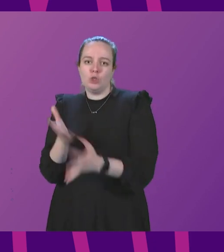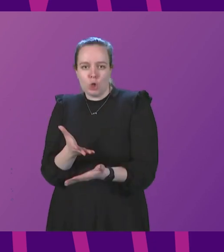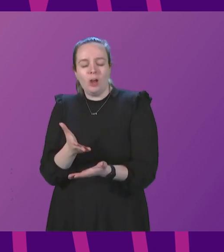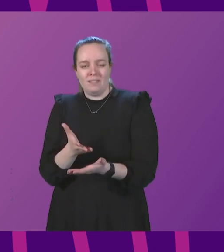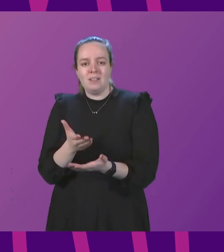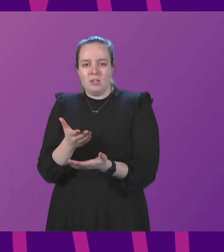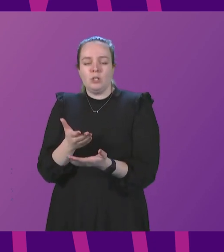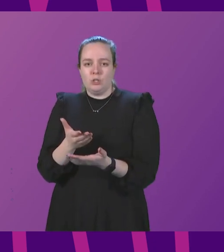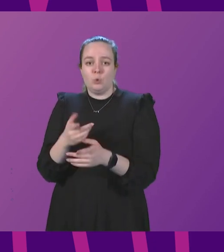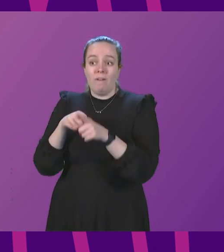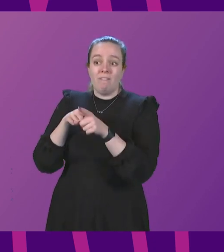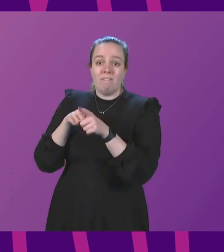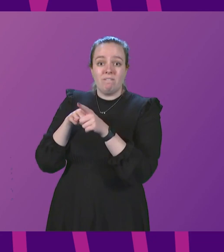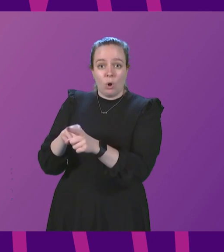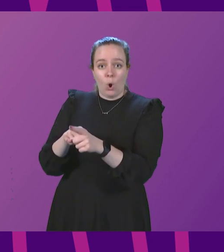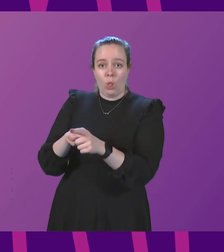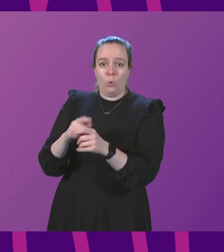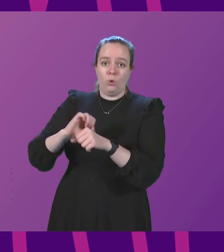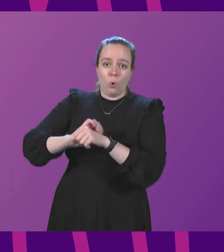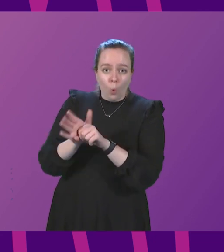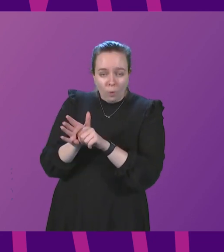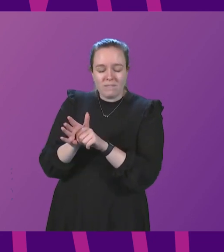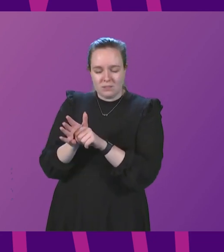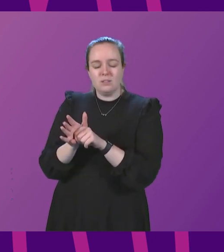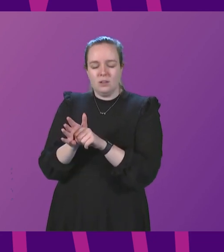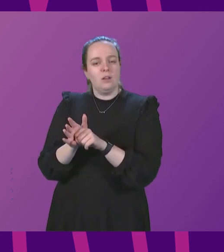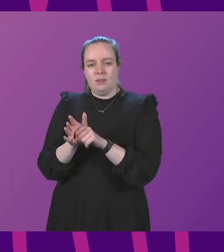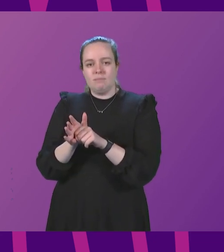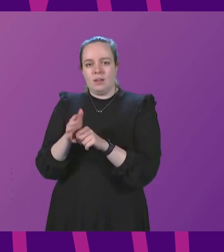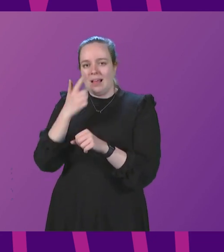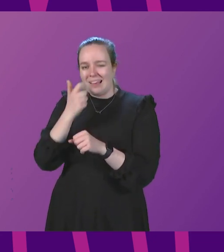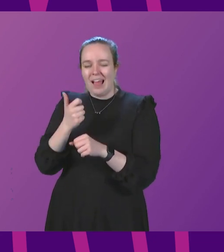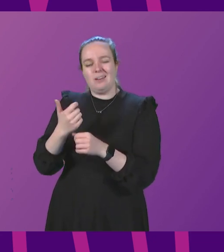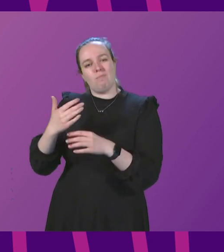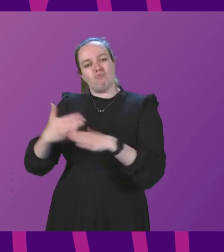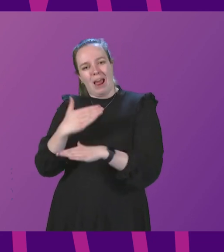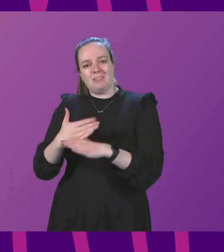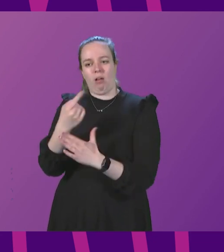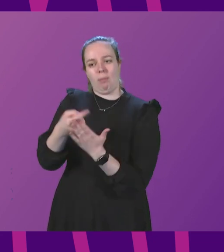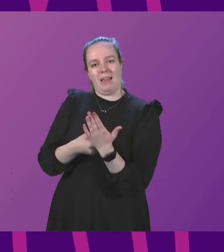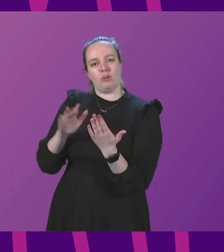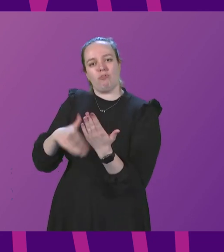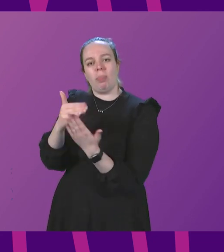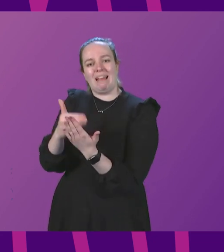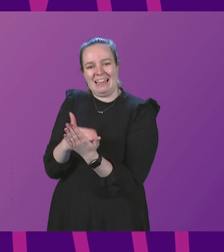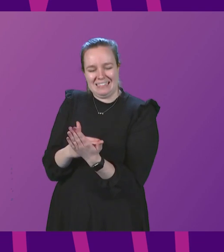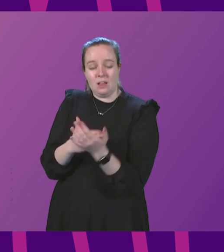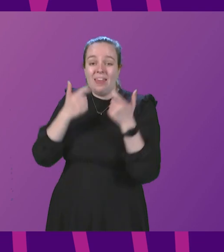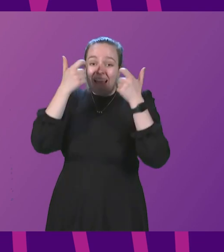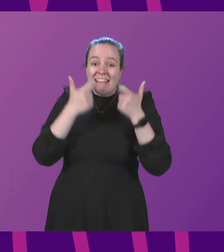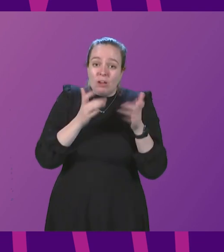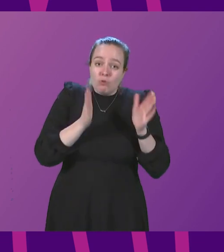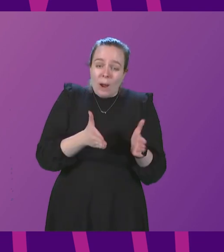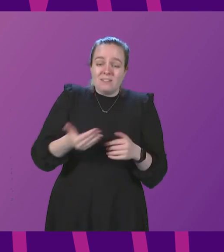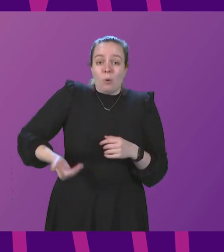to have regard to guidance on COVID and to take practicable measures set out in the guidance. And the legal requirement on businesses